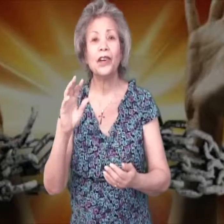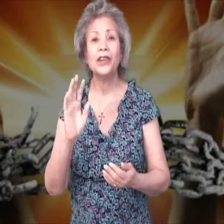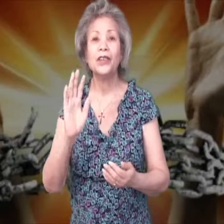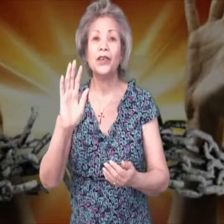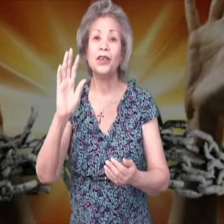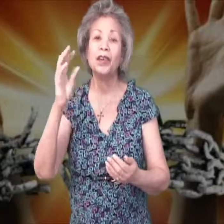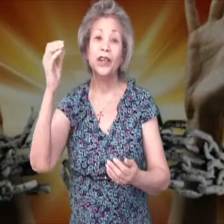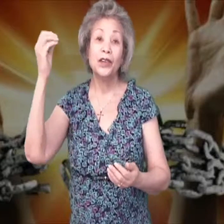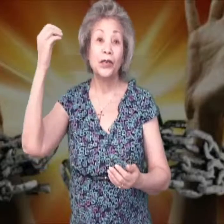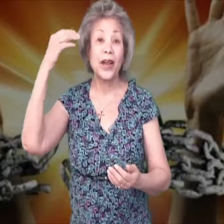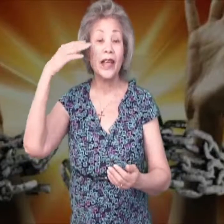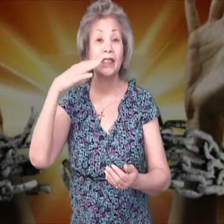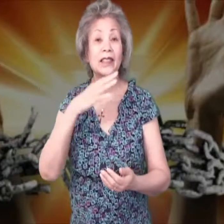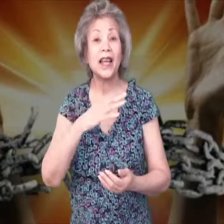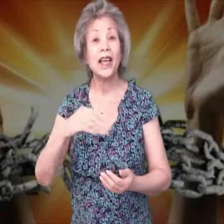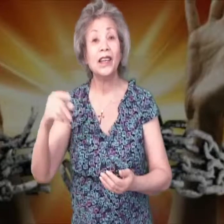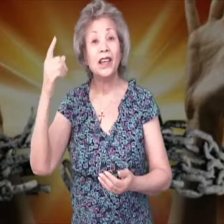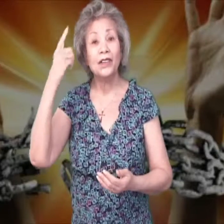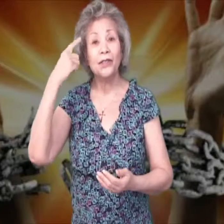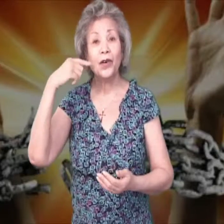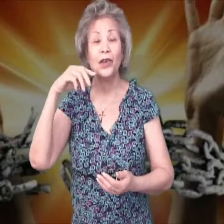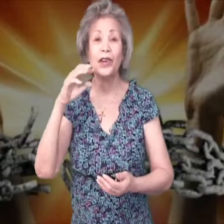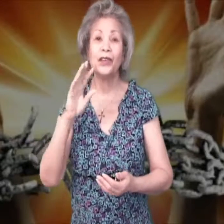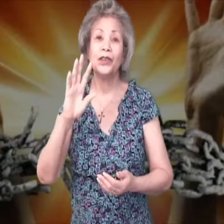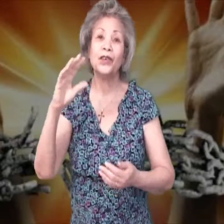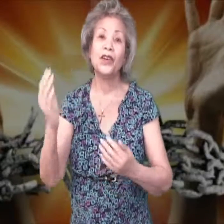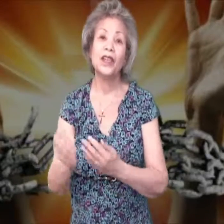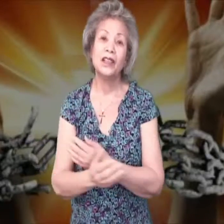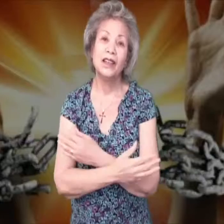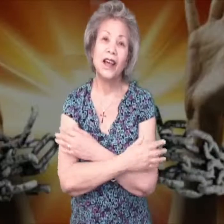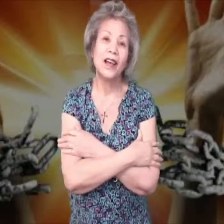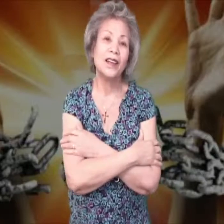your grace and for your love.